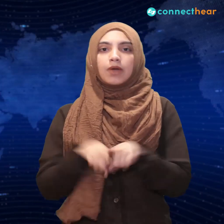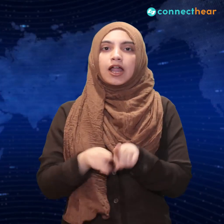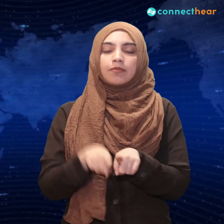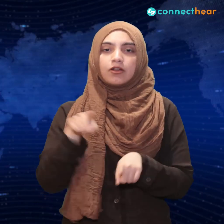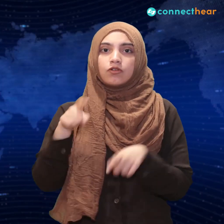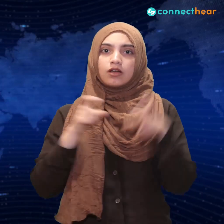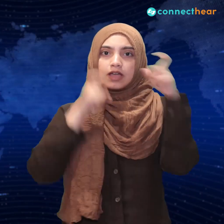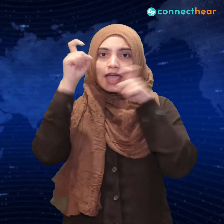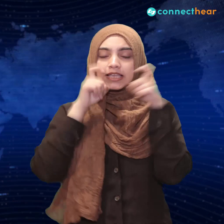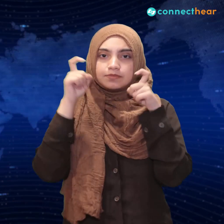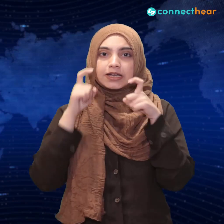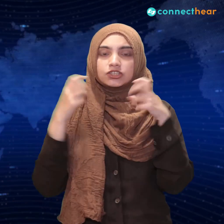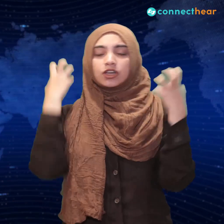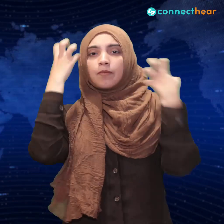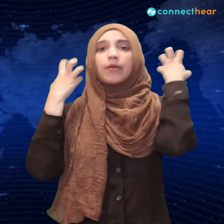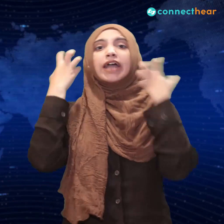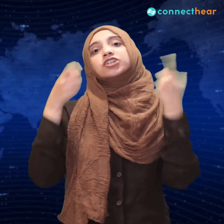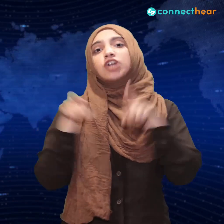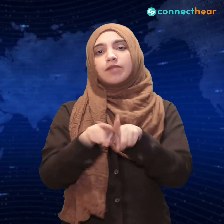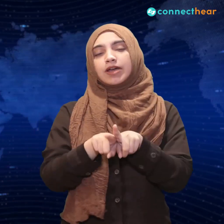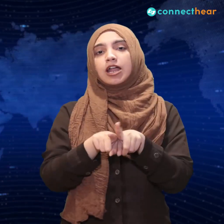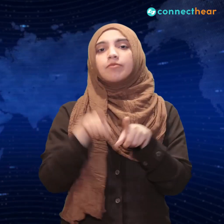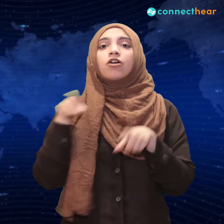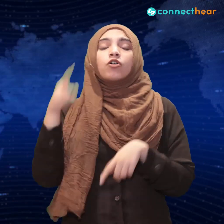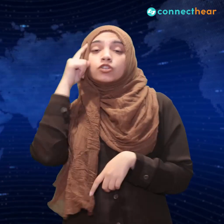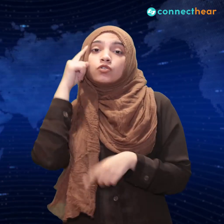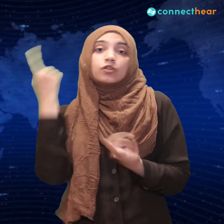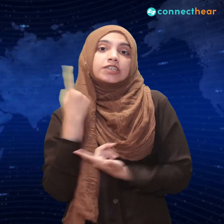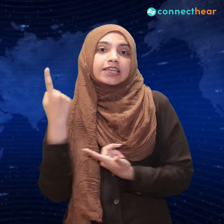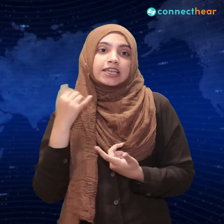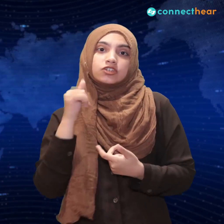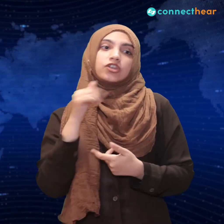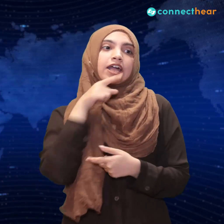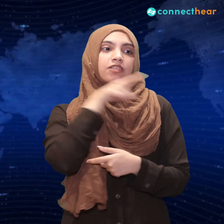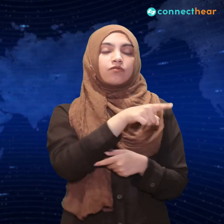Notice how he is actually worried about the protagonist. That is why he said